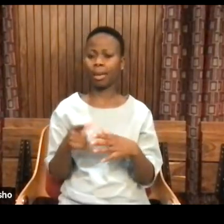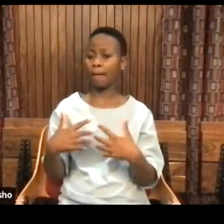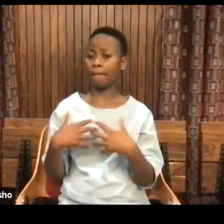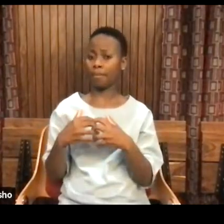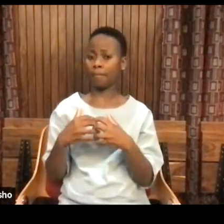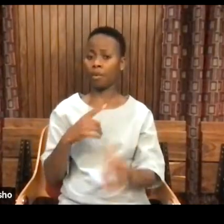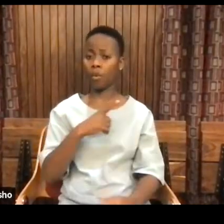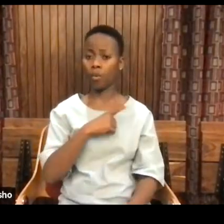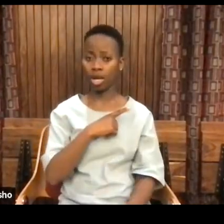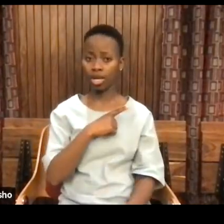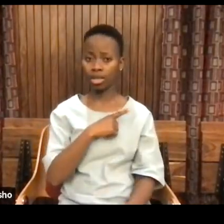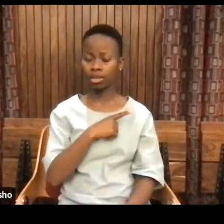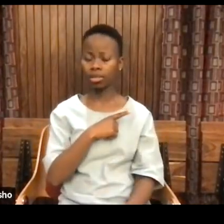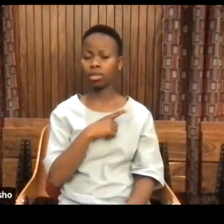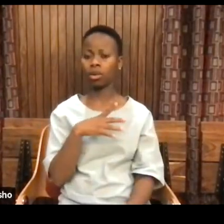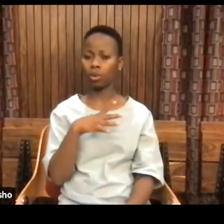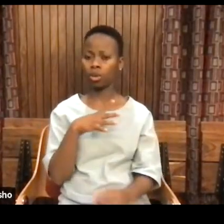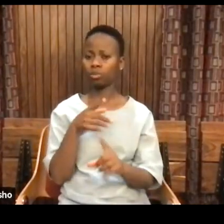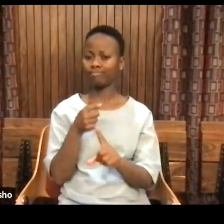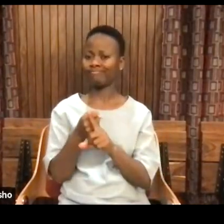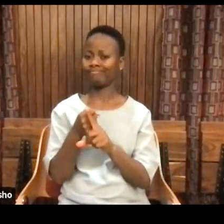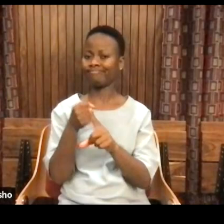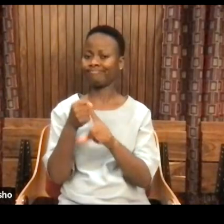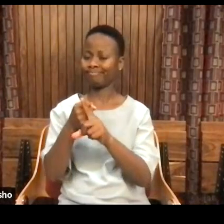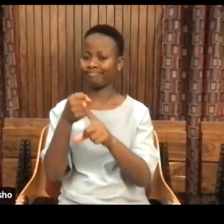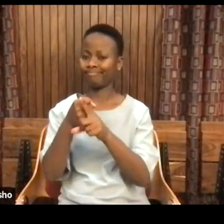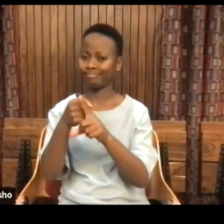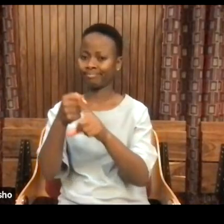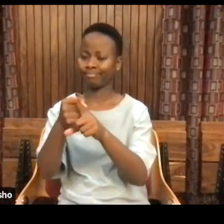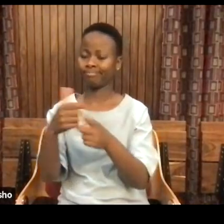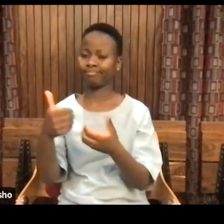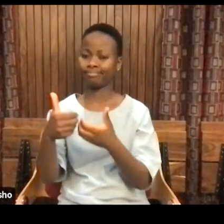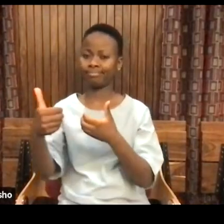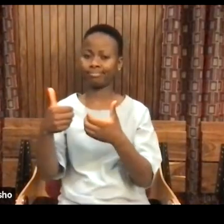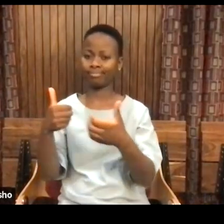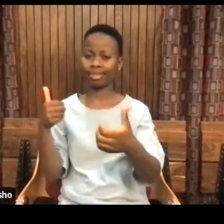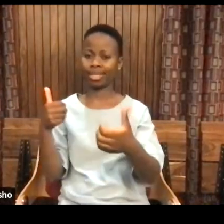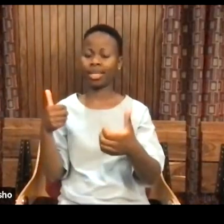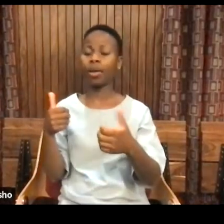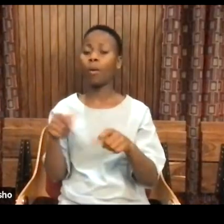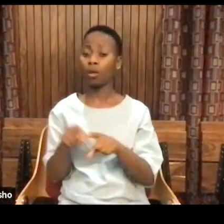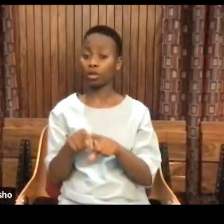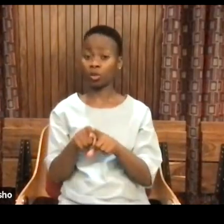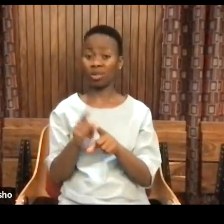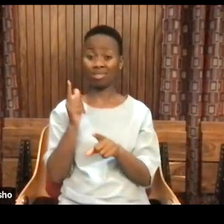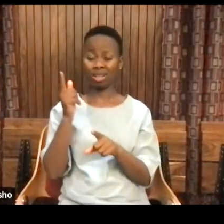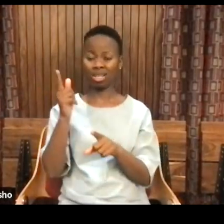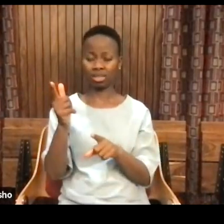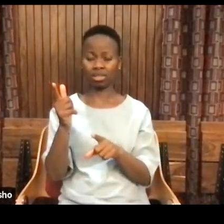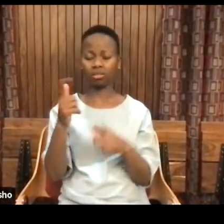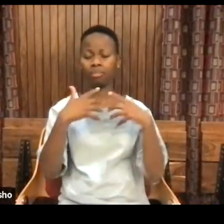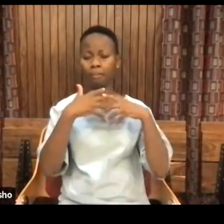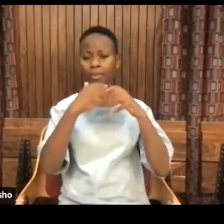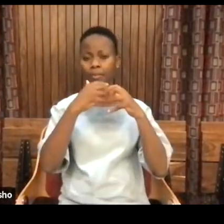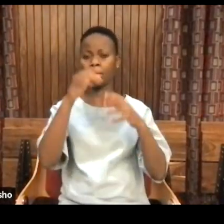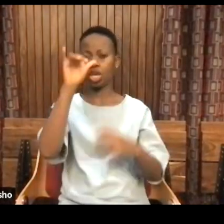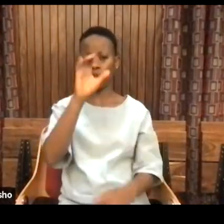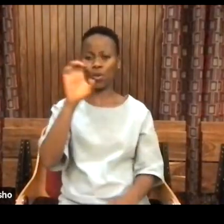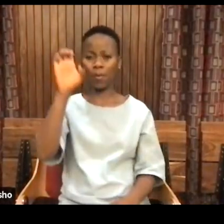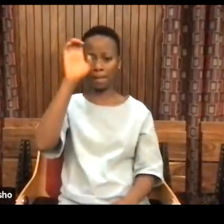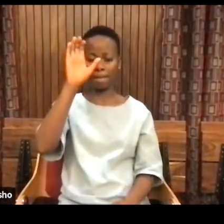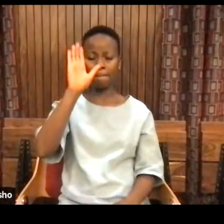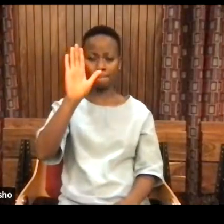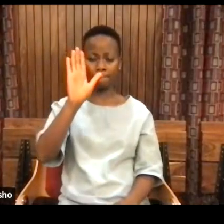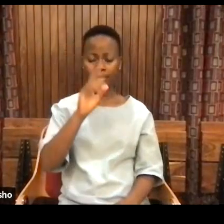history of how thought itself was constructed in what eventually became Europe. Now, why I say